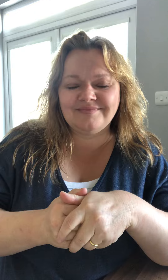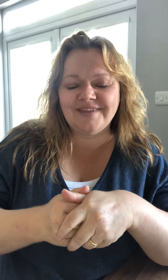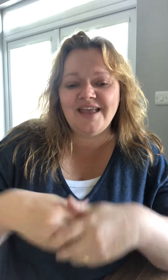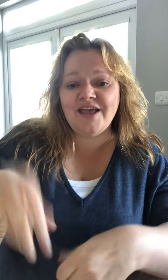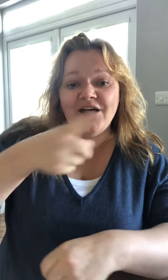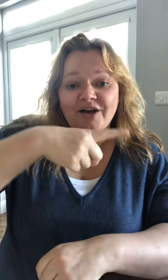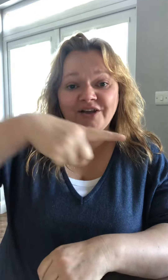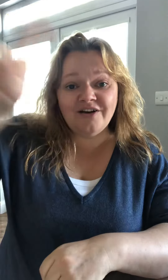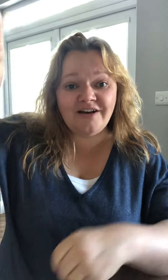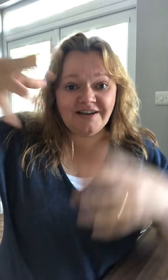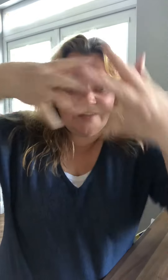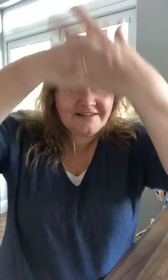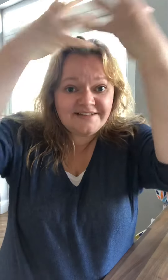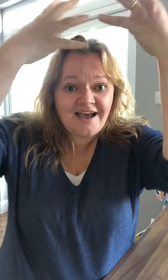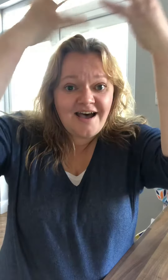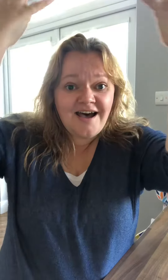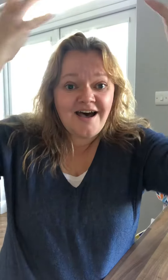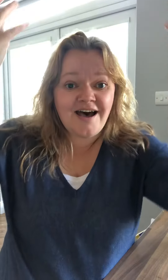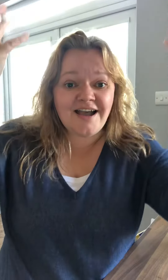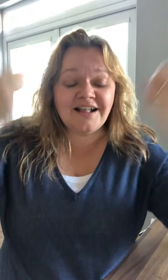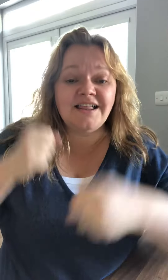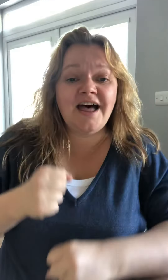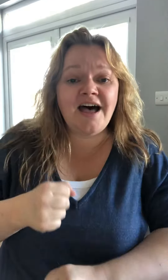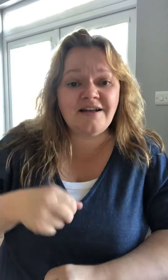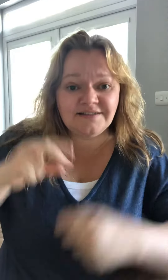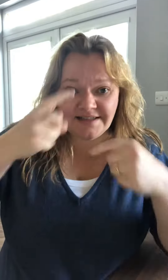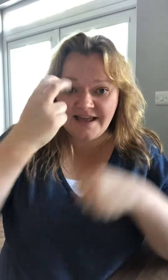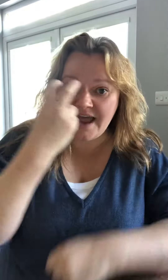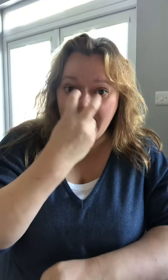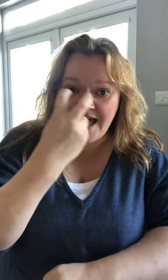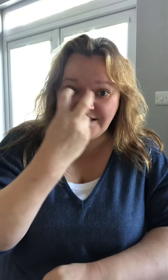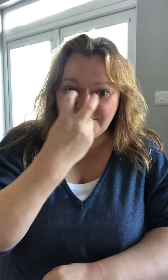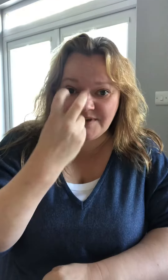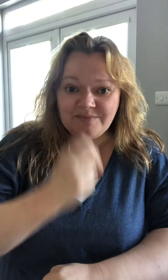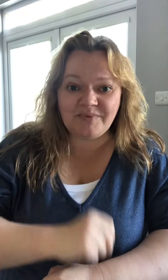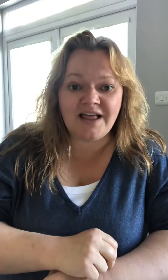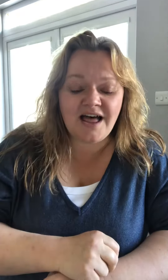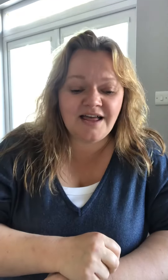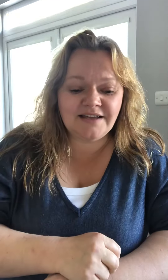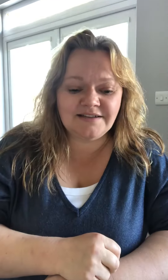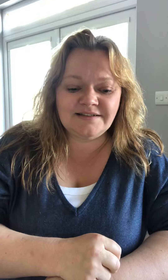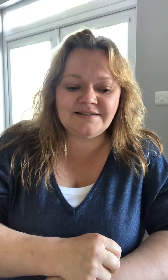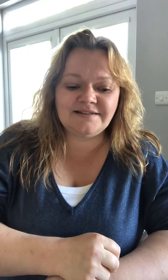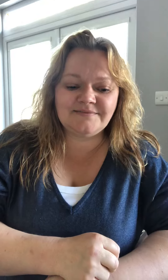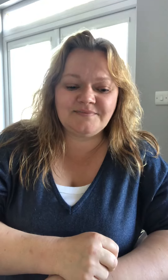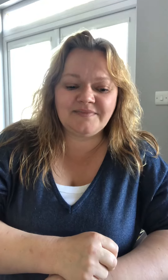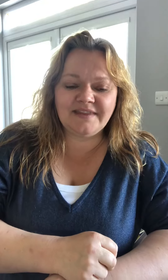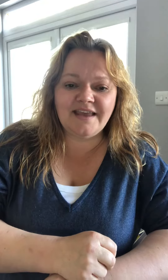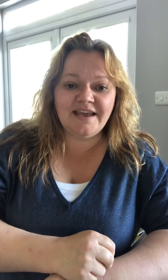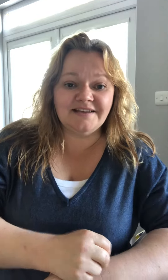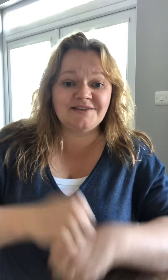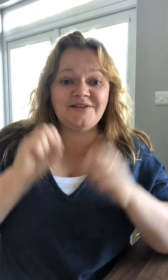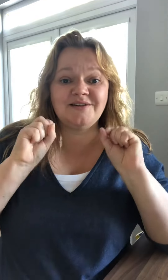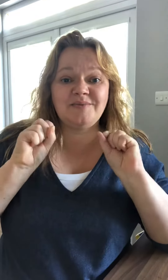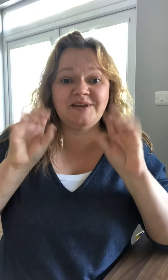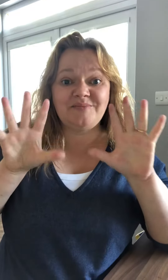Gone are the dark clouds that have me blind. It's gonna be a